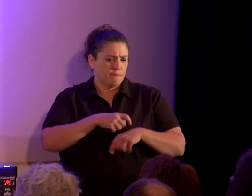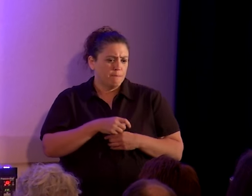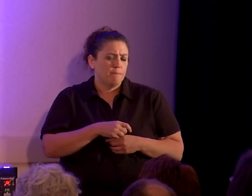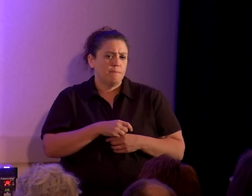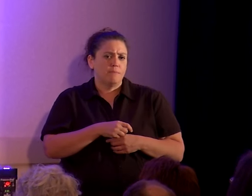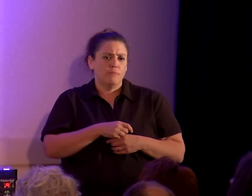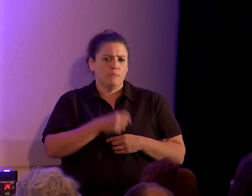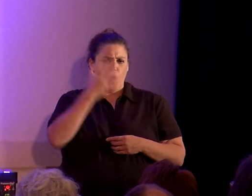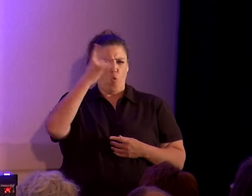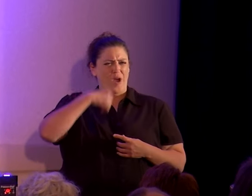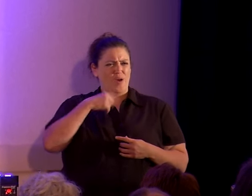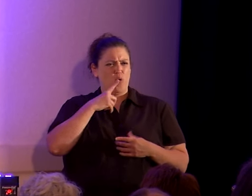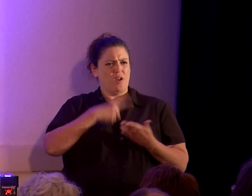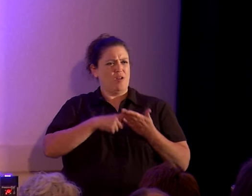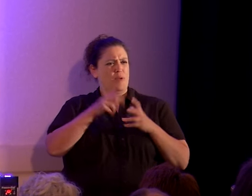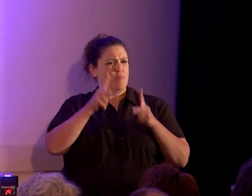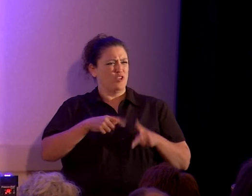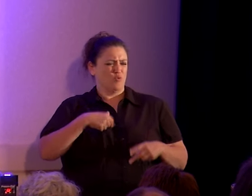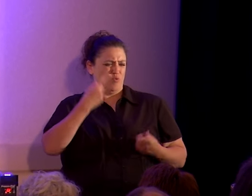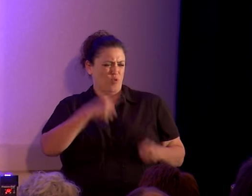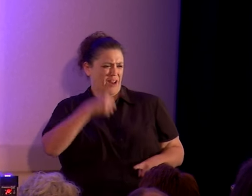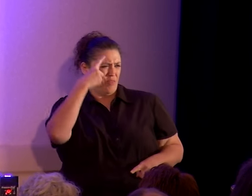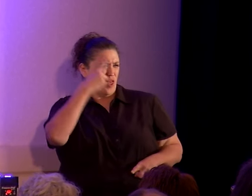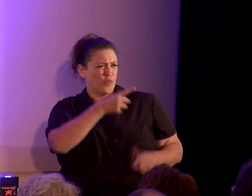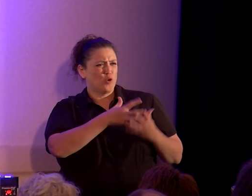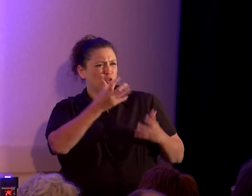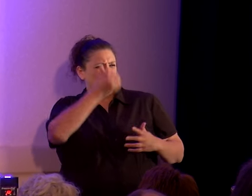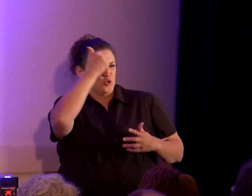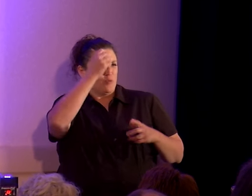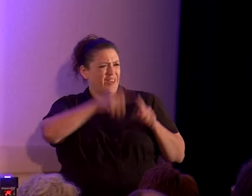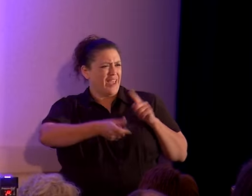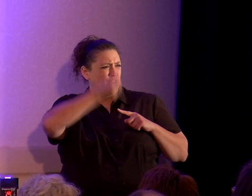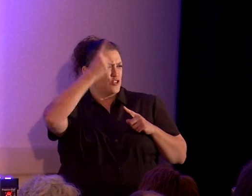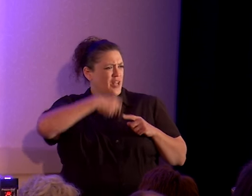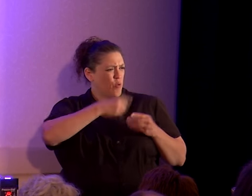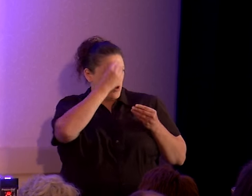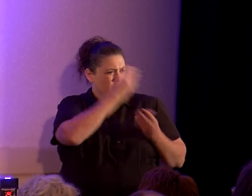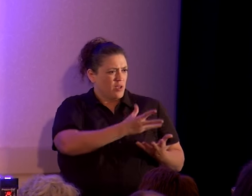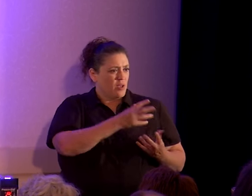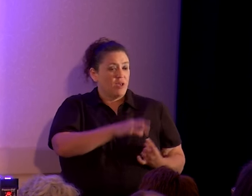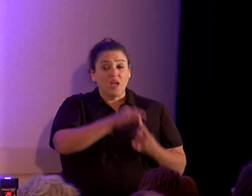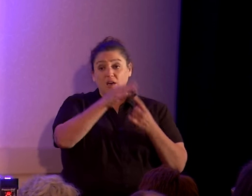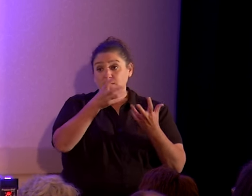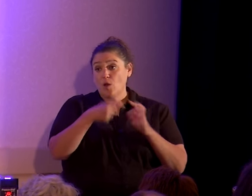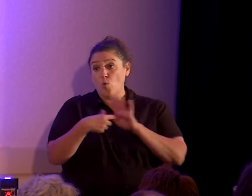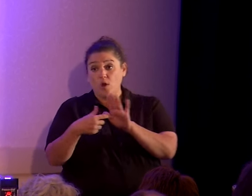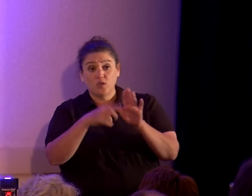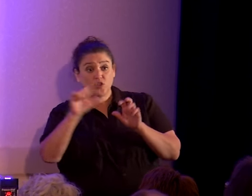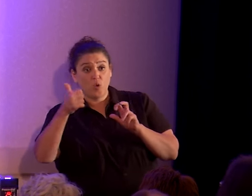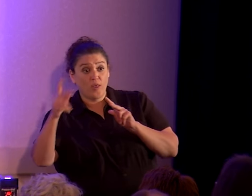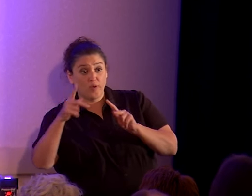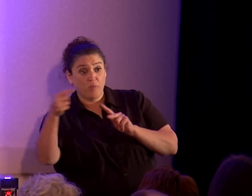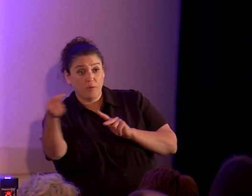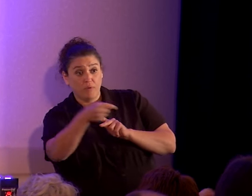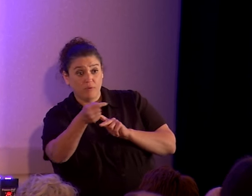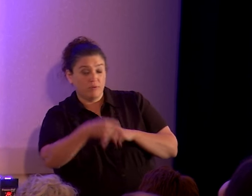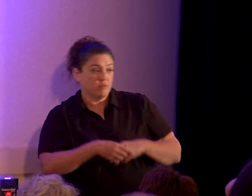Why would want to debate somebody who I thought was too stupid to ever understand what I'm saying? Other than to show the other people who may not be, but...